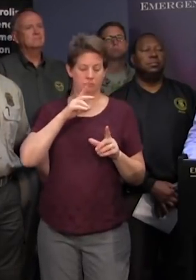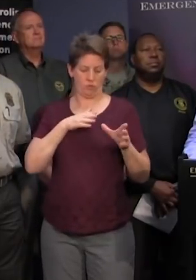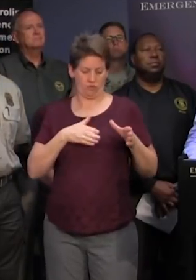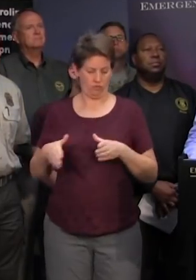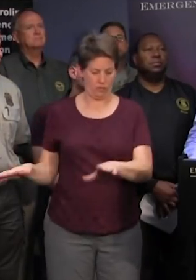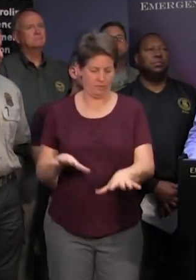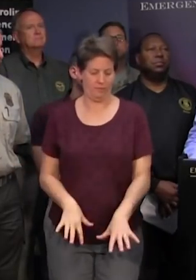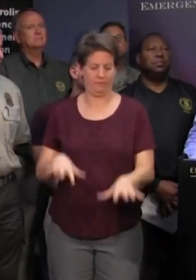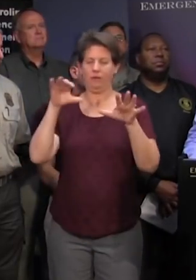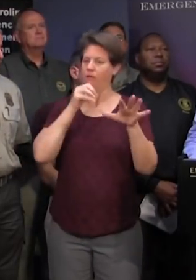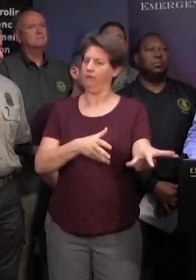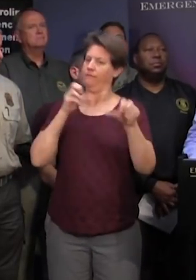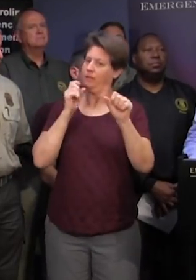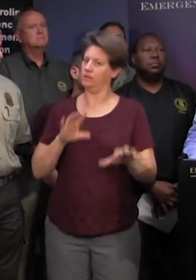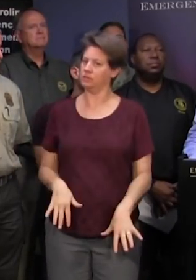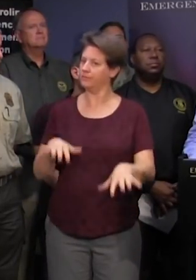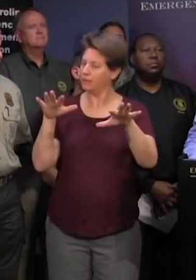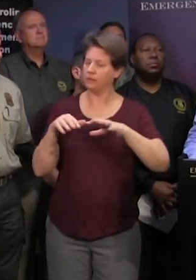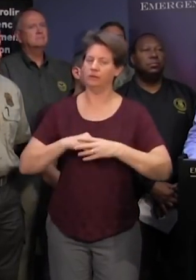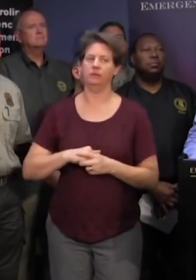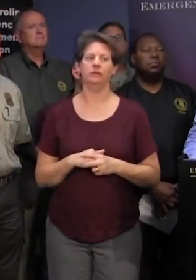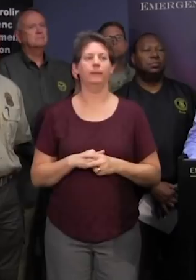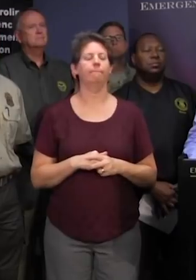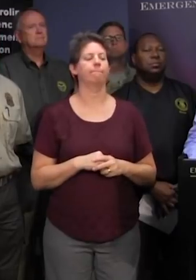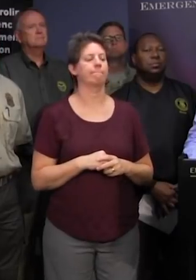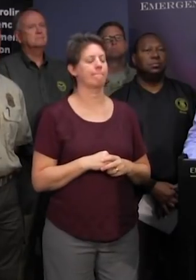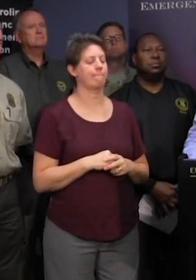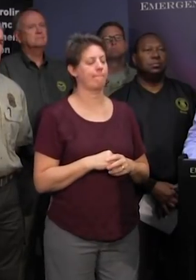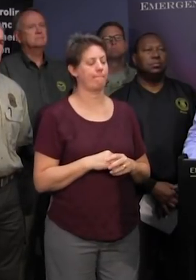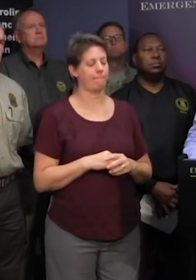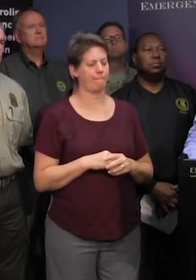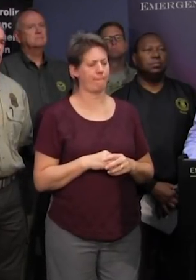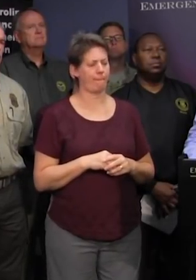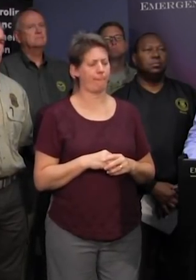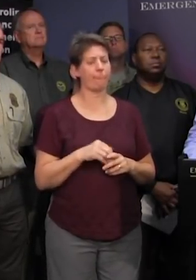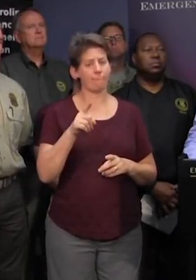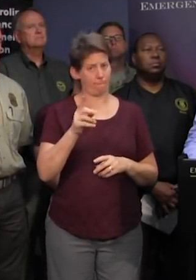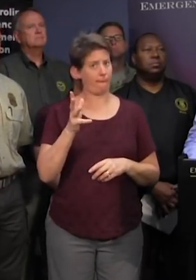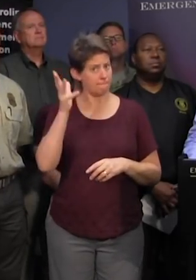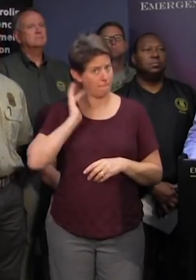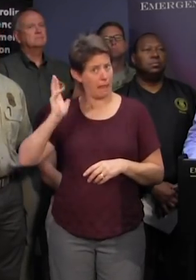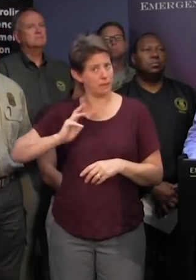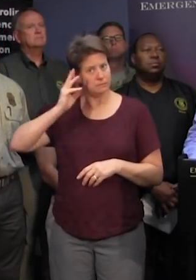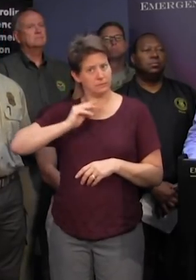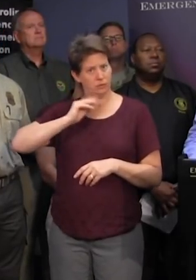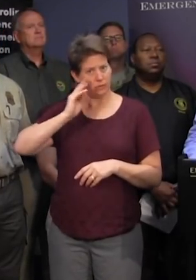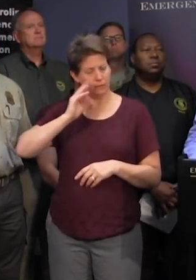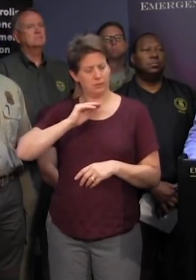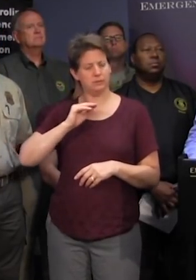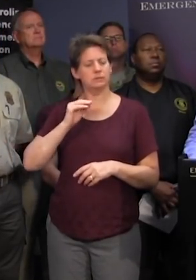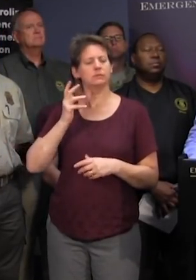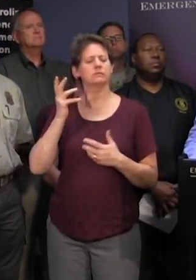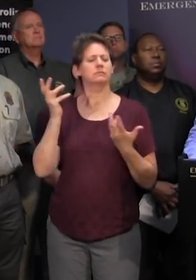the flash flooding uh what does your past experience tell you about how quickly the rivers will start